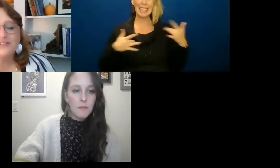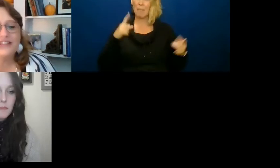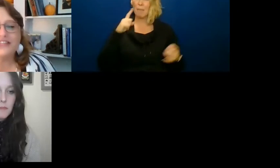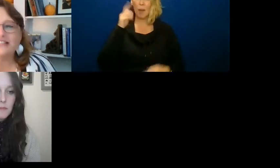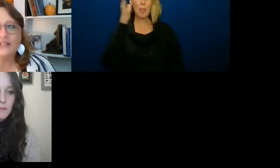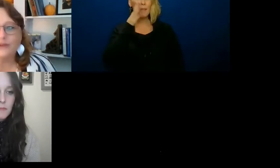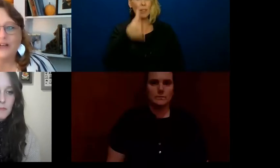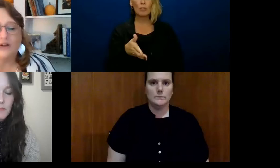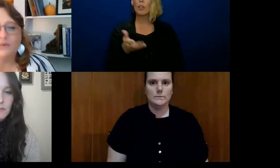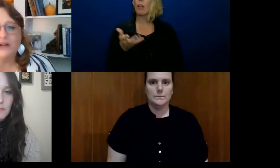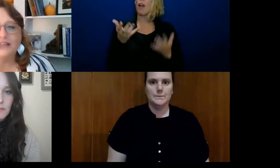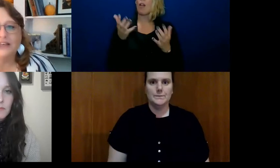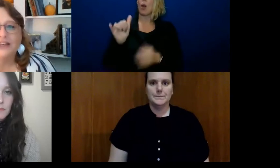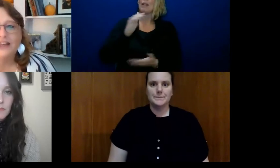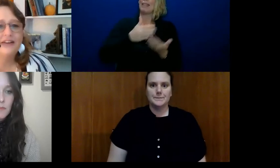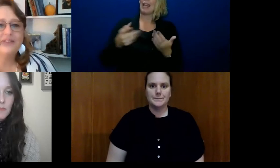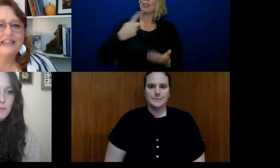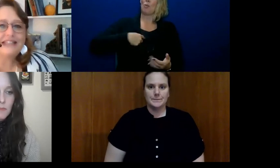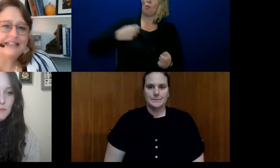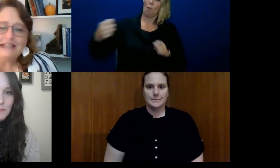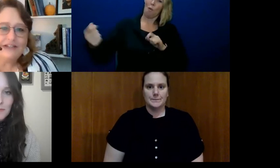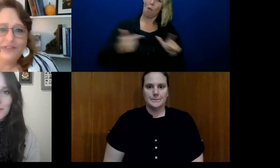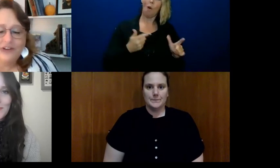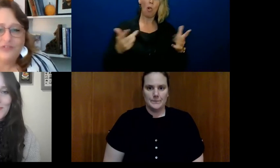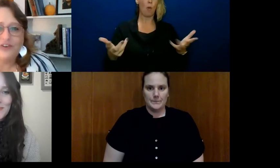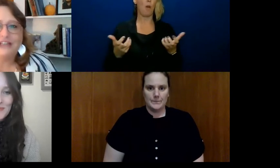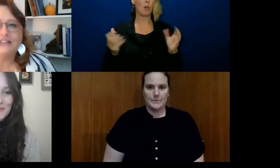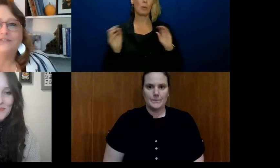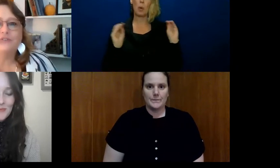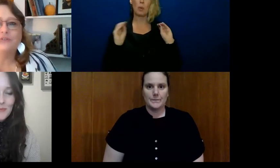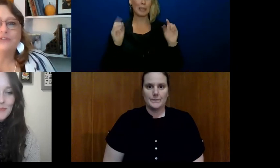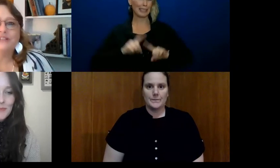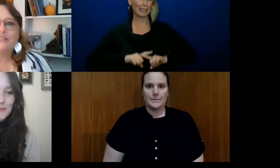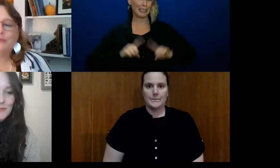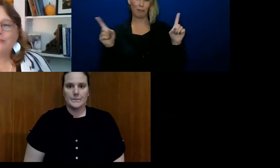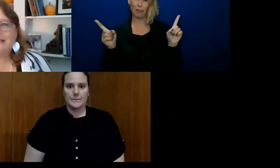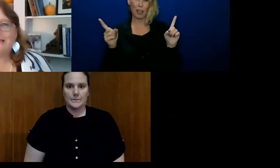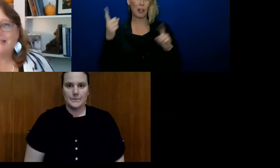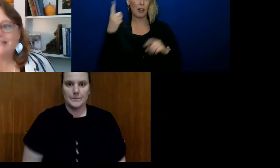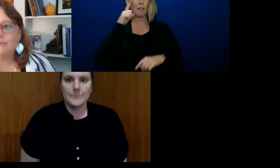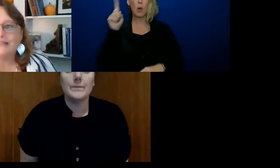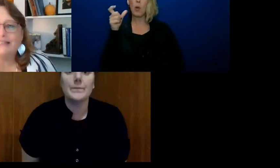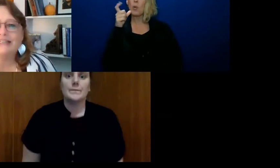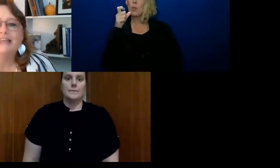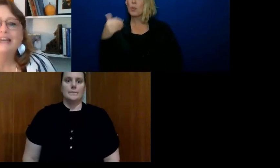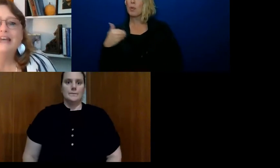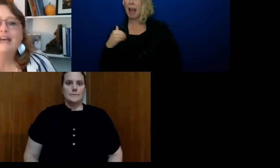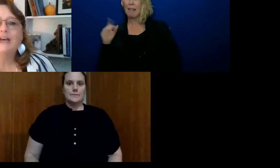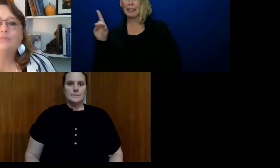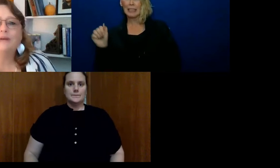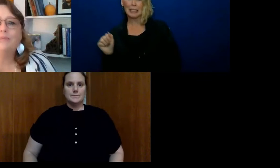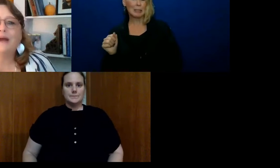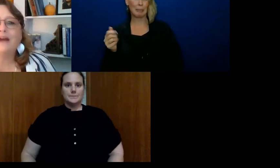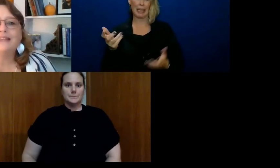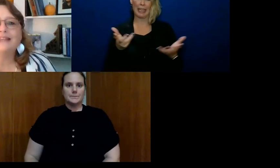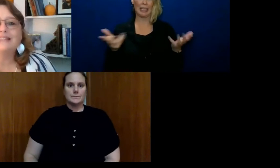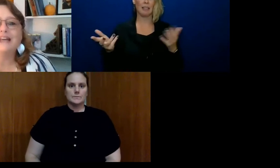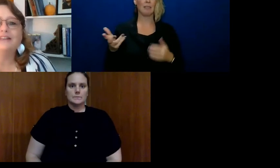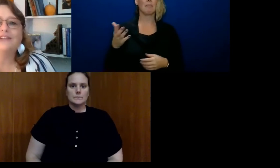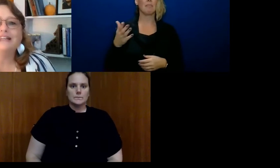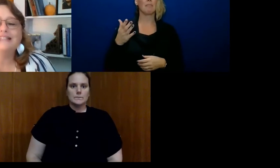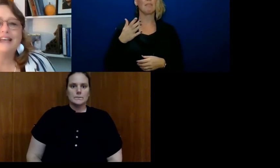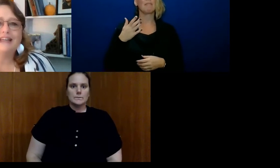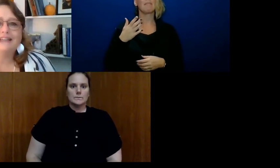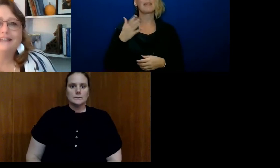Aren't those the things that we all want? I don't think it's any different for an individual who experiences a disability. In my mind,